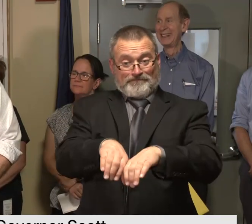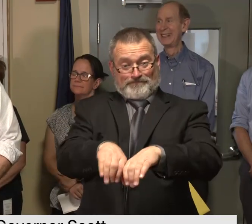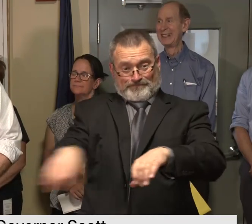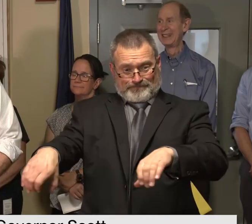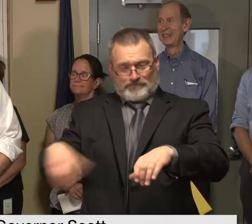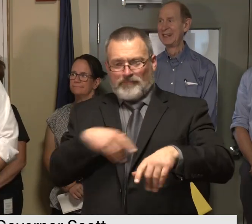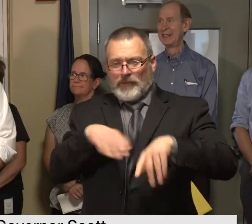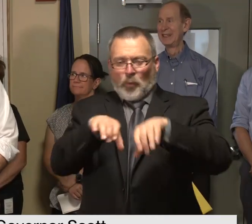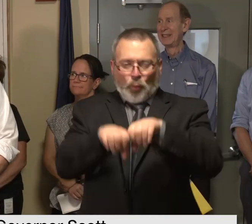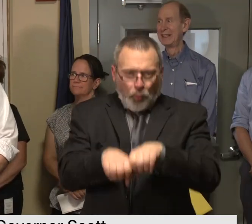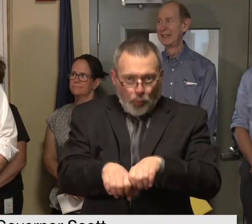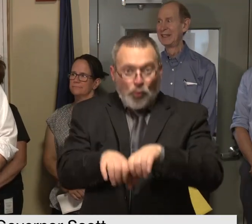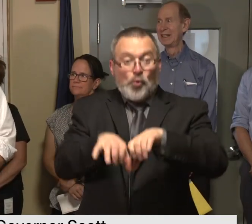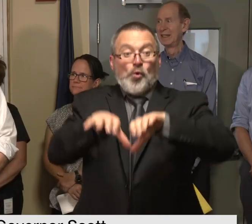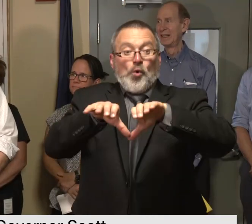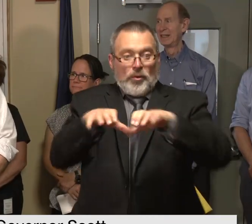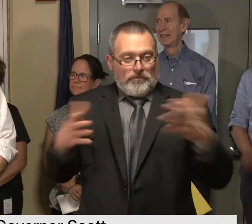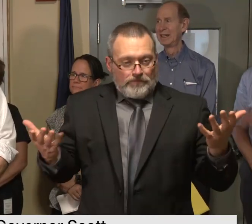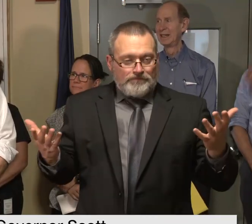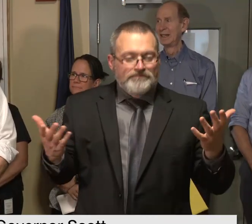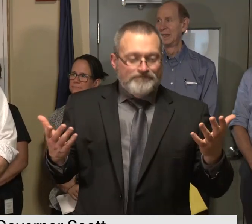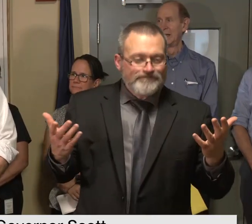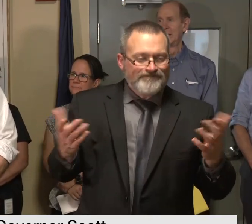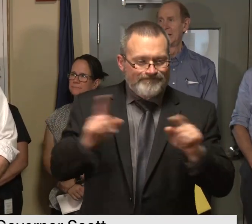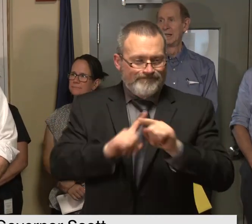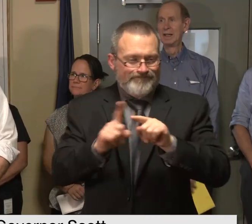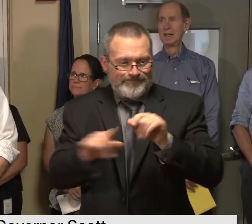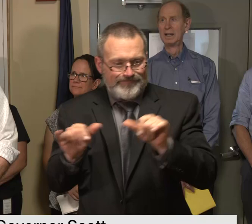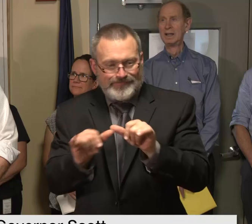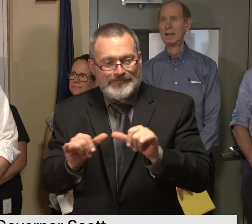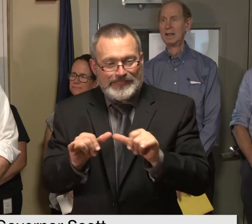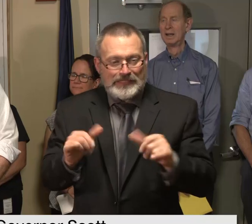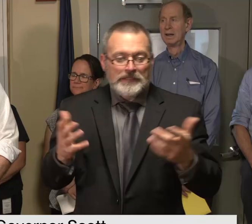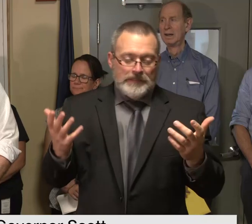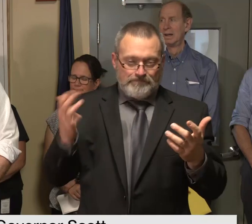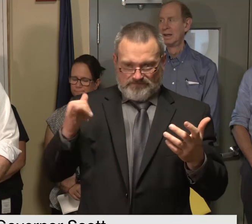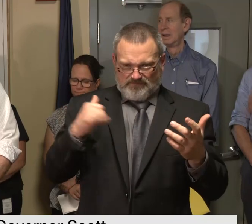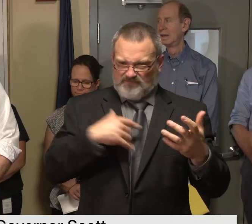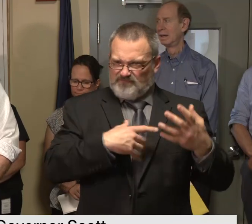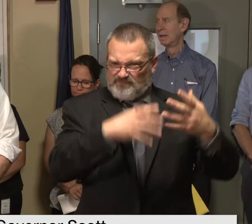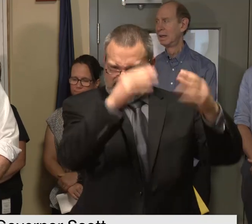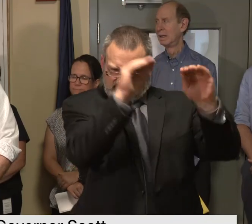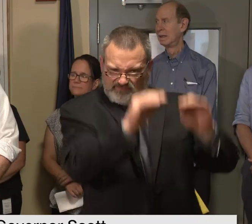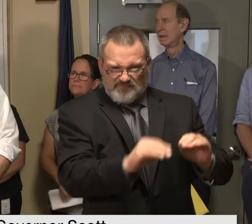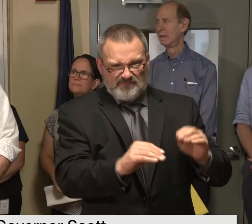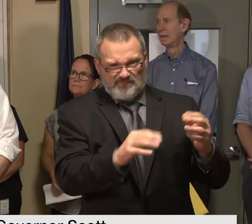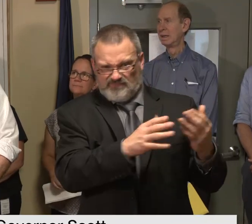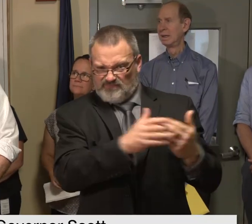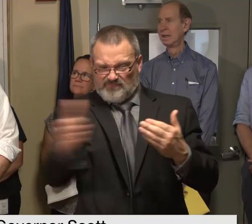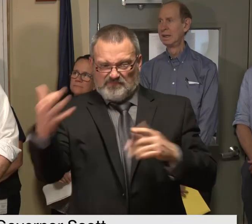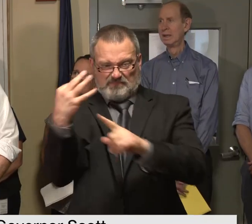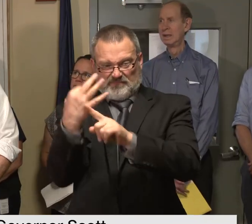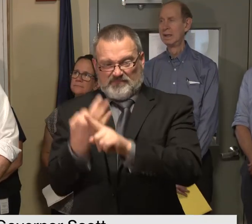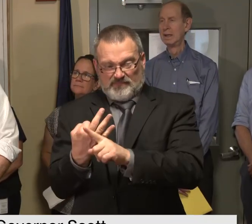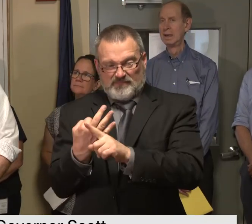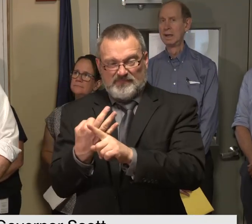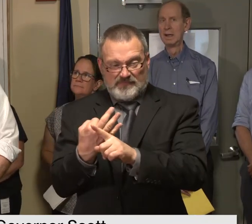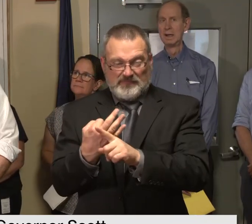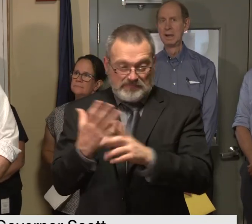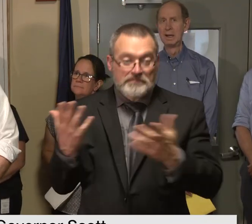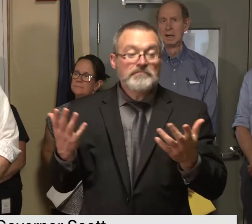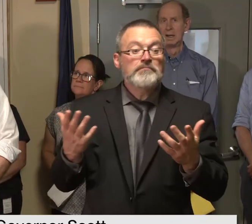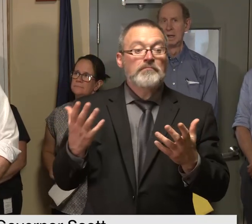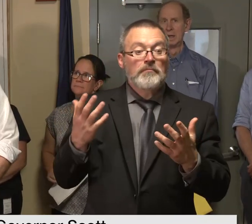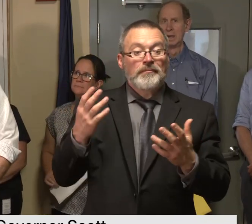work you know primarily in the nine or so months that it's easy to replace culverts we have events like this or we have events like richmond two years